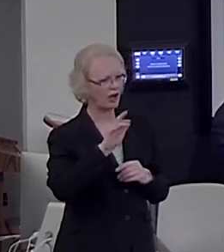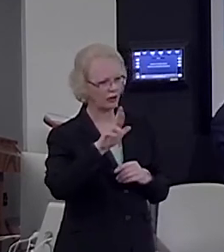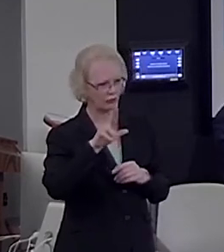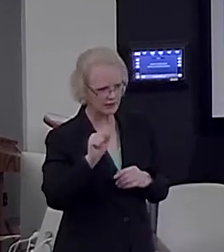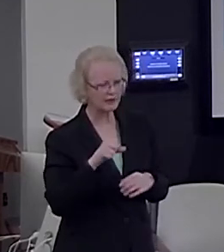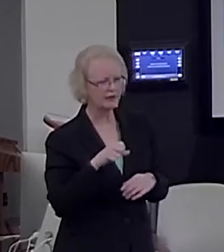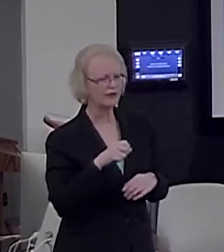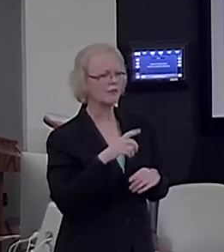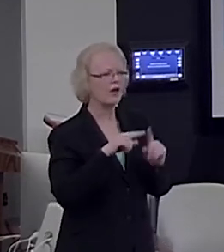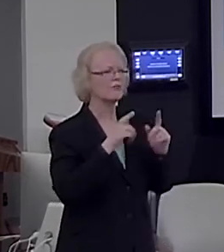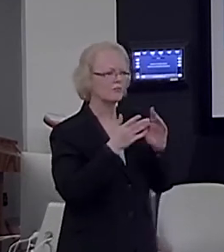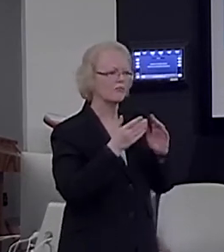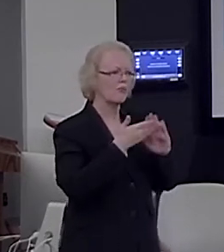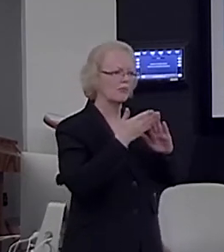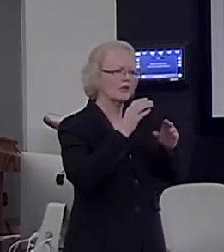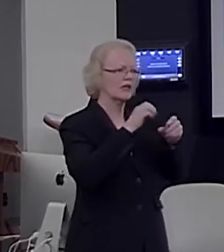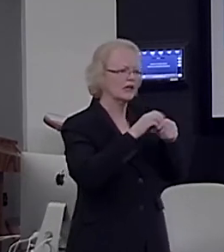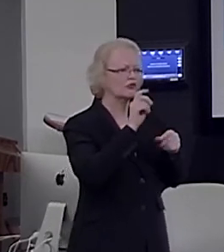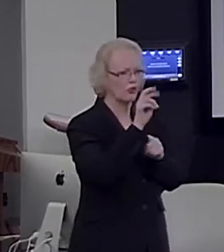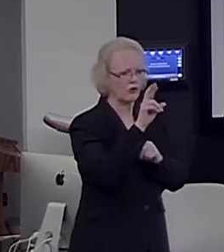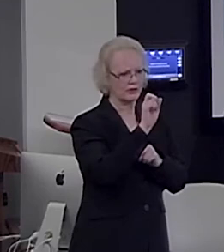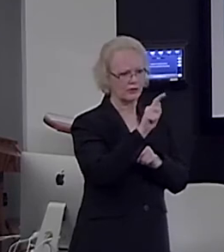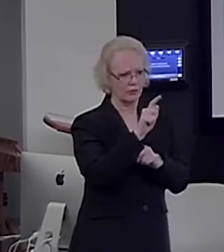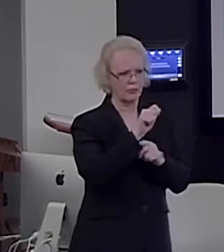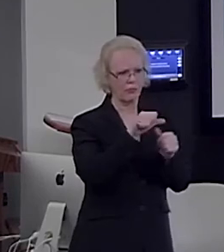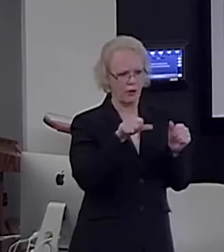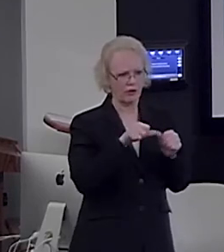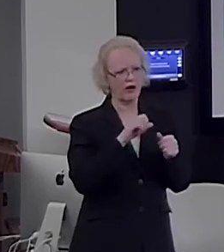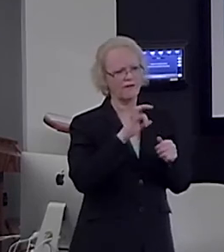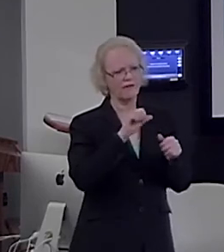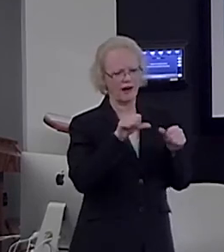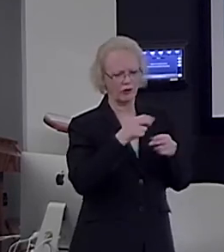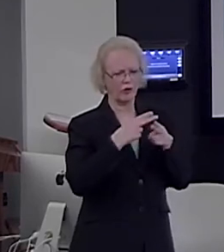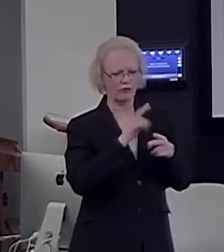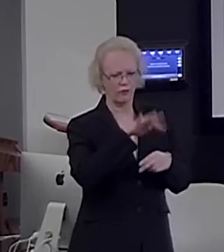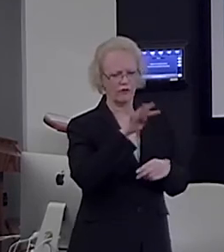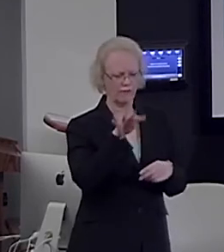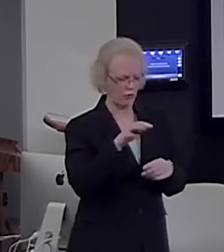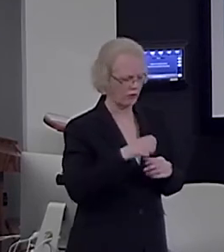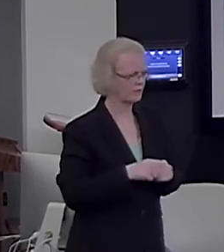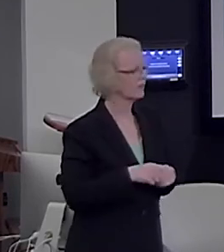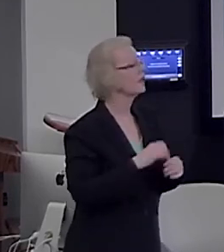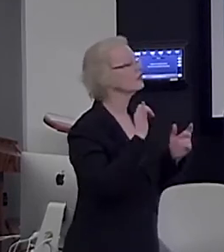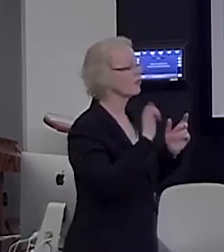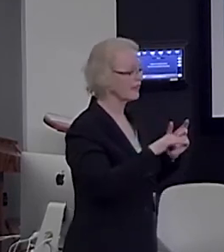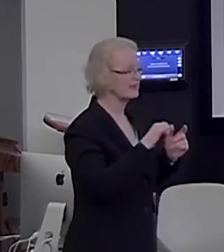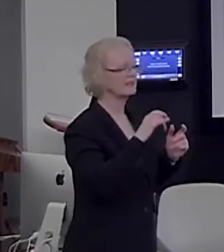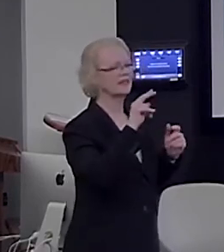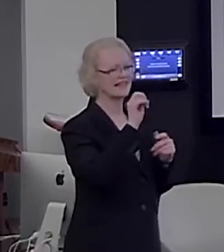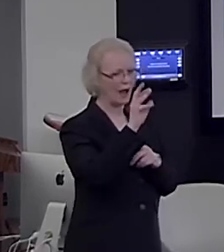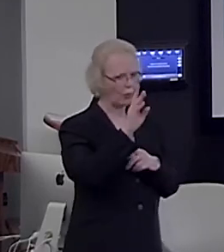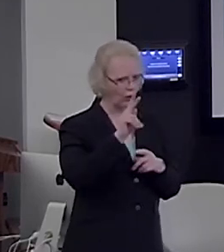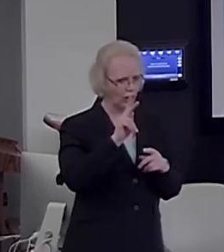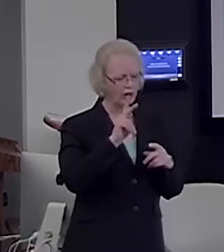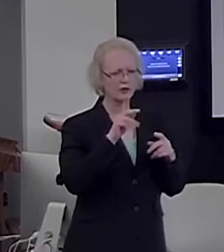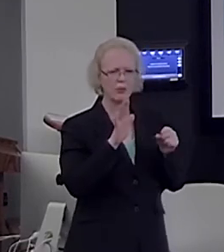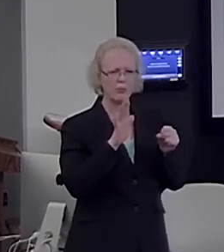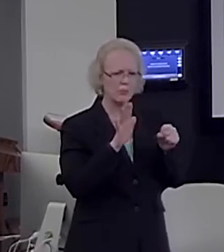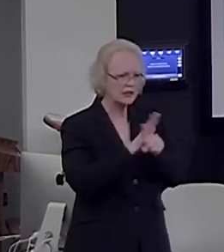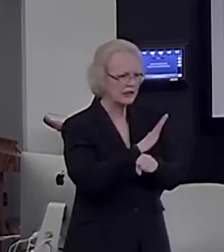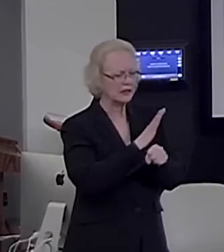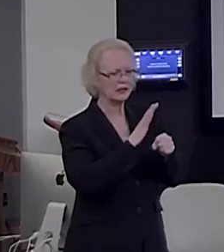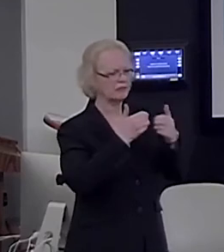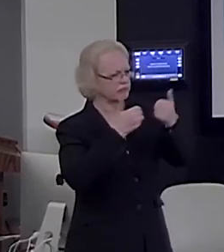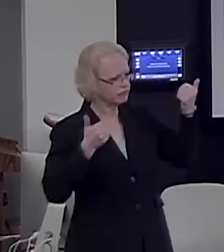the dorsal part of area 44. So, this is a network which is completely dissociated